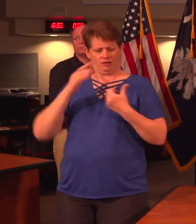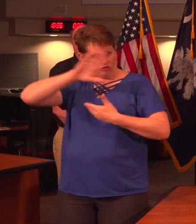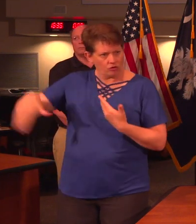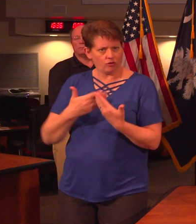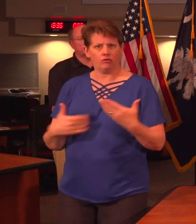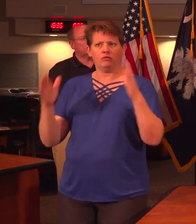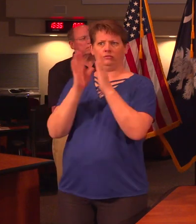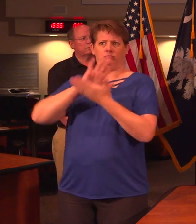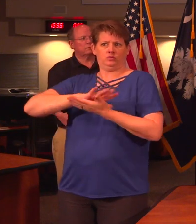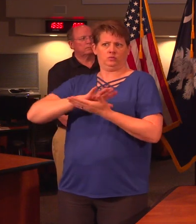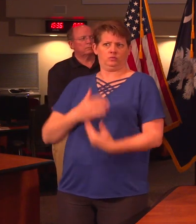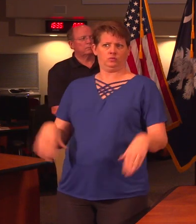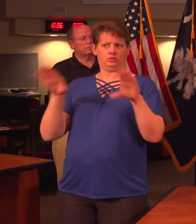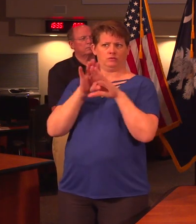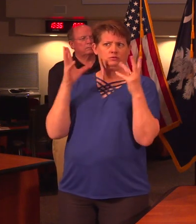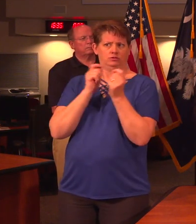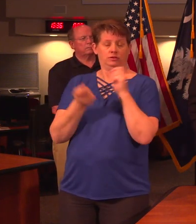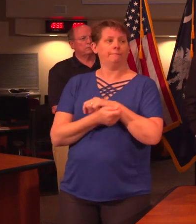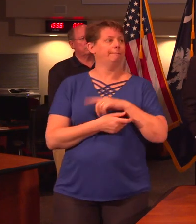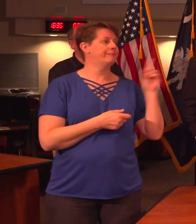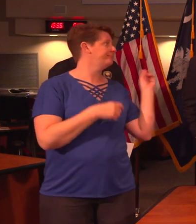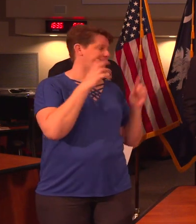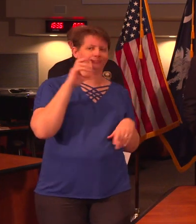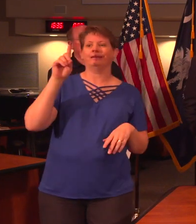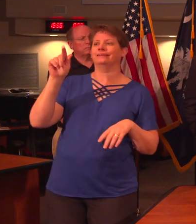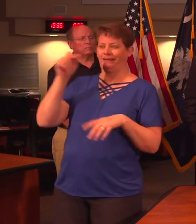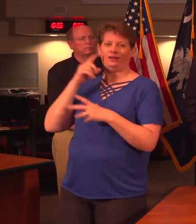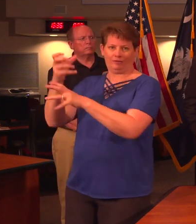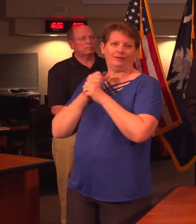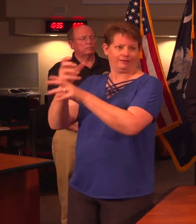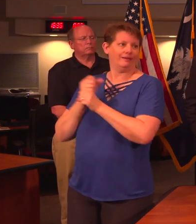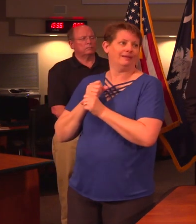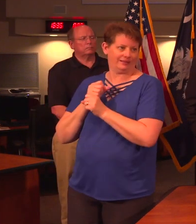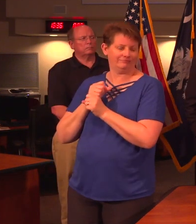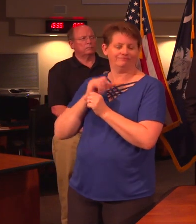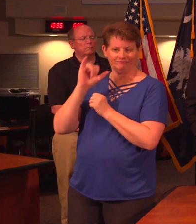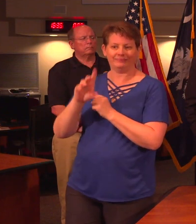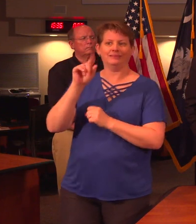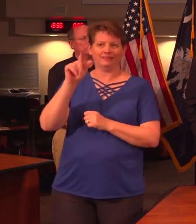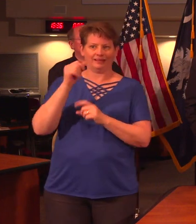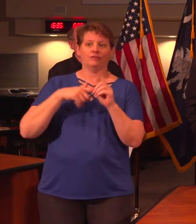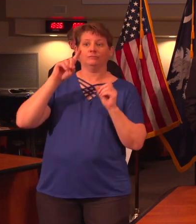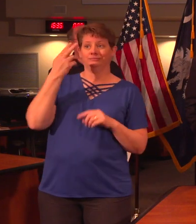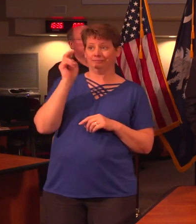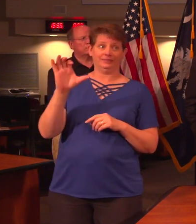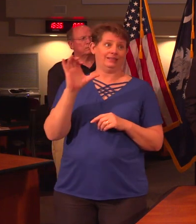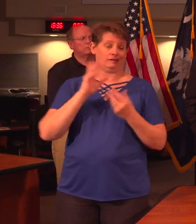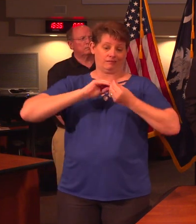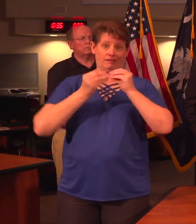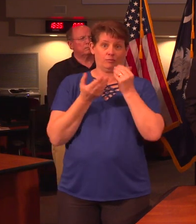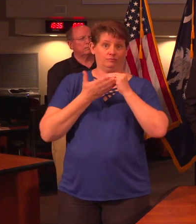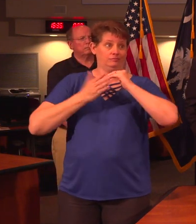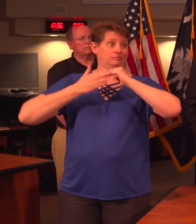closed? I think what's changed is the data that we've been receiving from DHEC as the numbers